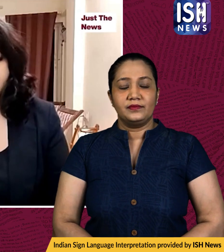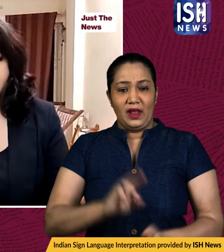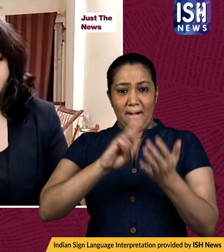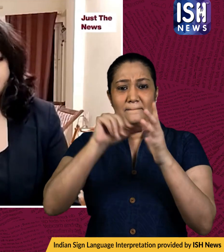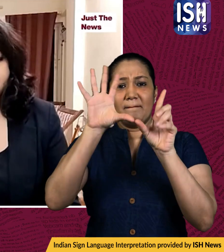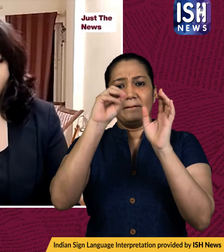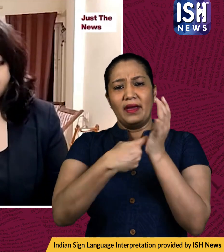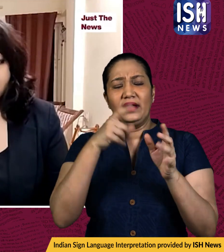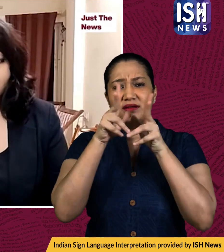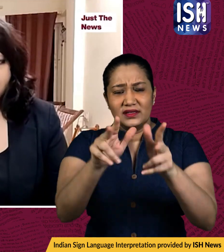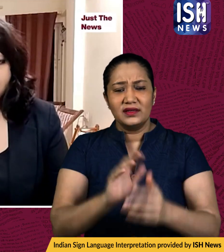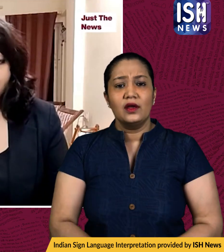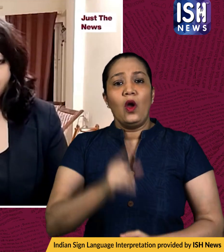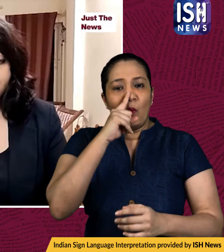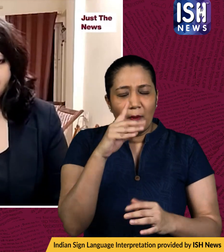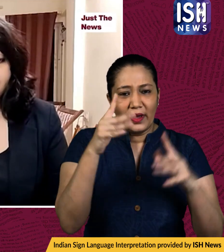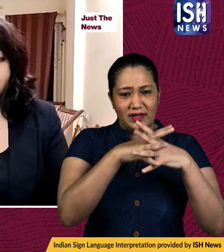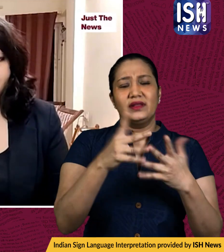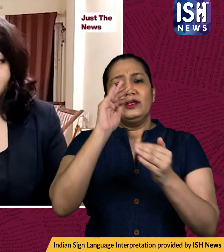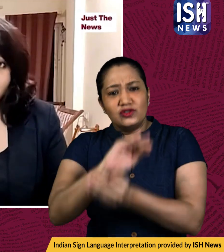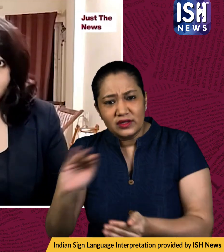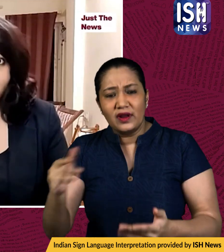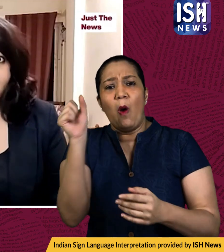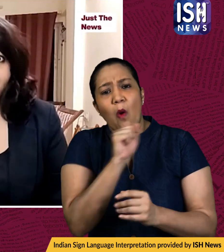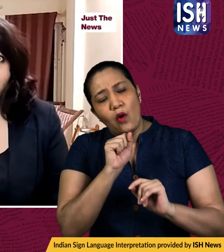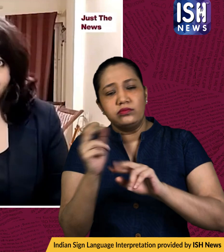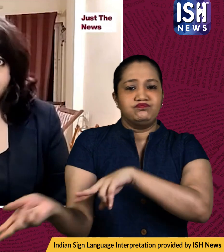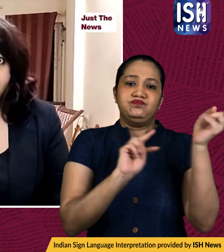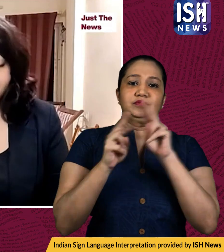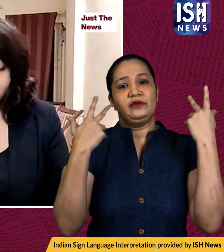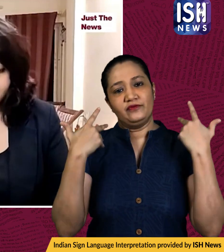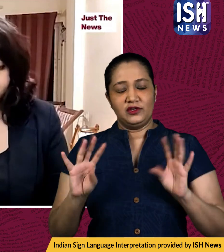said that mostly women and children the elderly have left the city